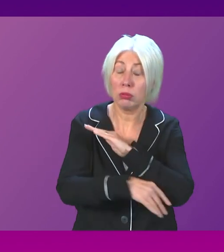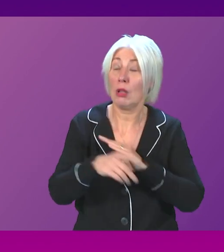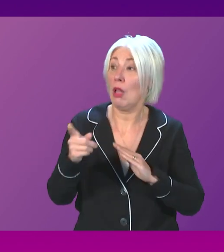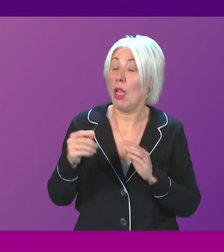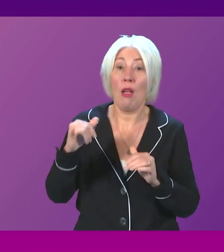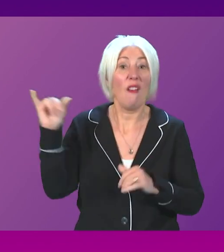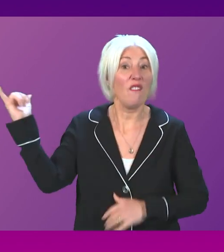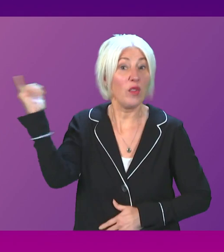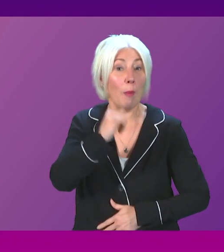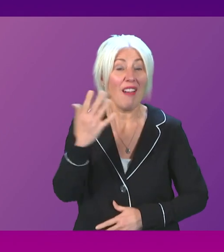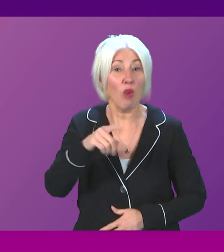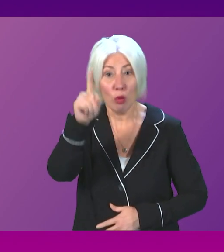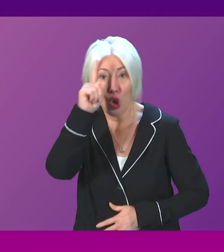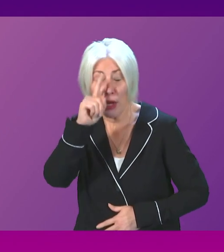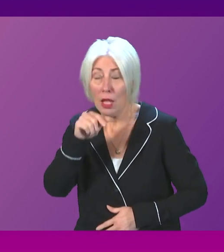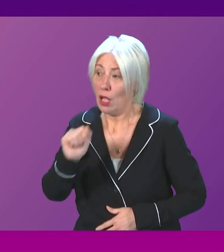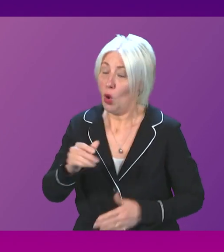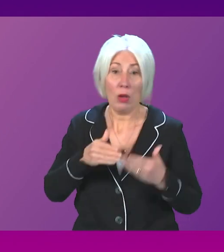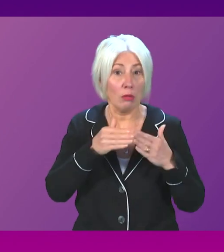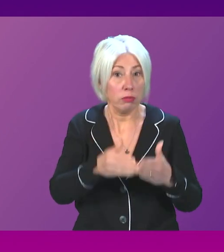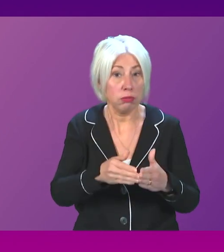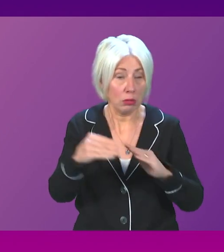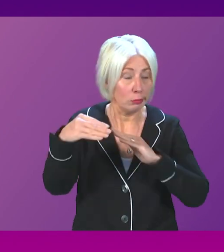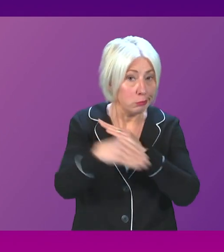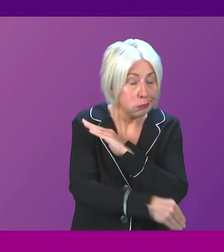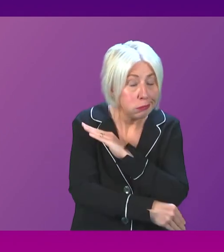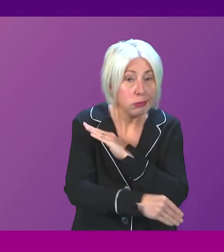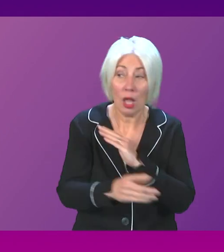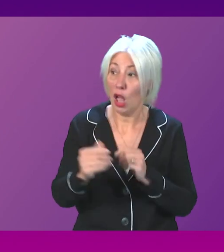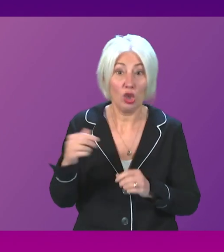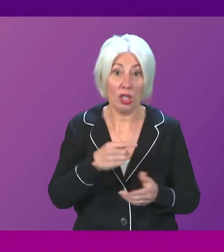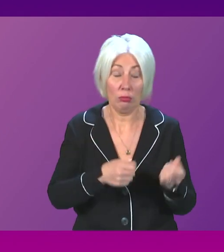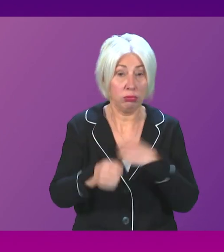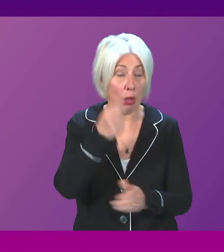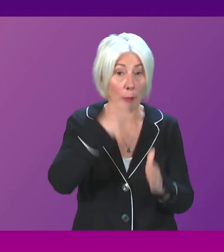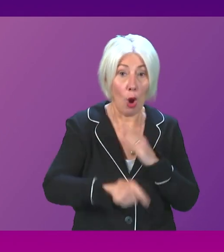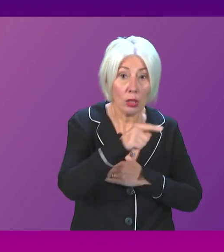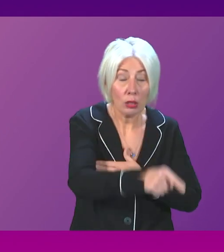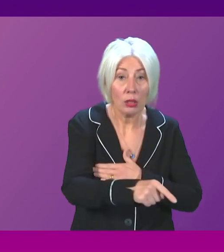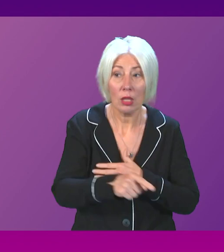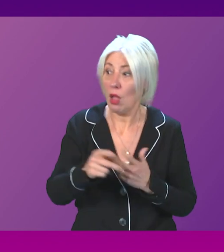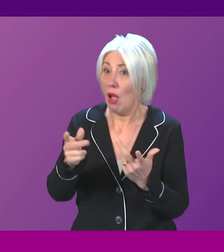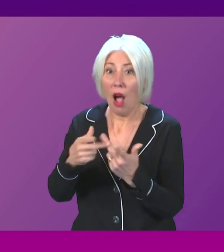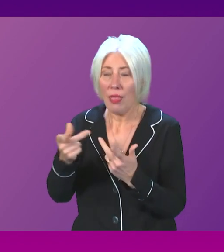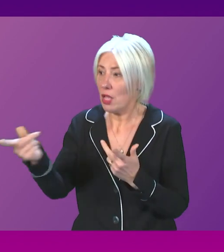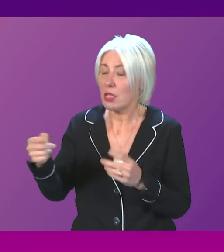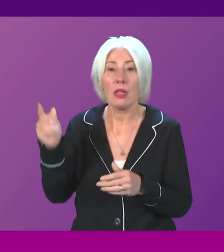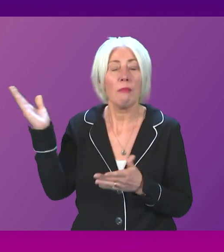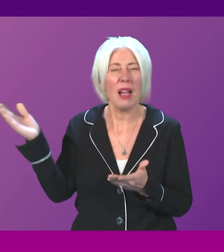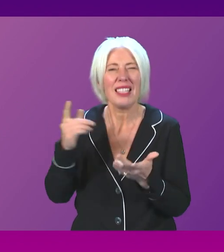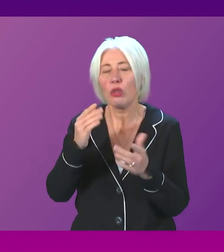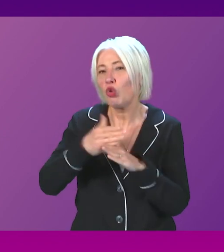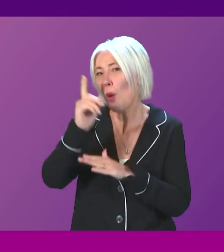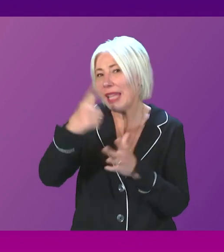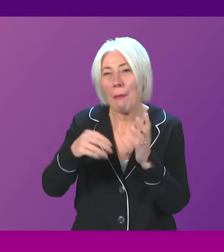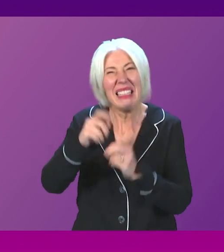into administration, they nationalised the yard. When Michelin's and Dundee closed, Scottish Enterprise turned it into an innovation park. But when it's jobs in